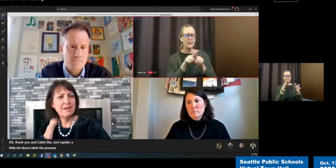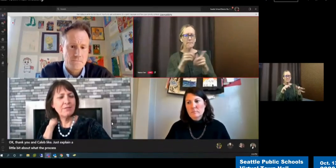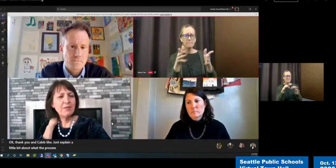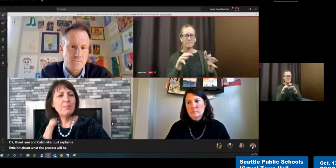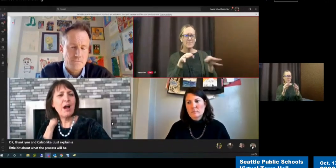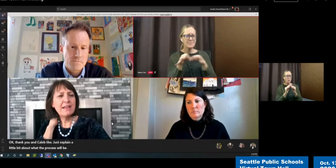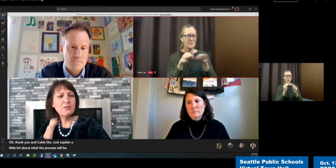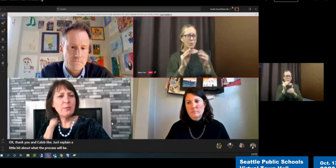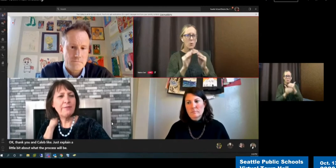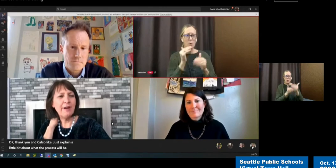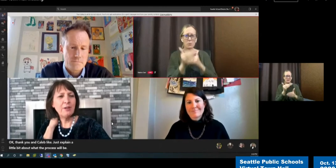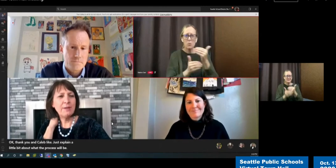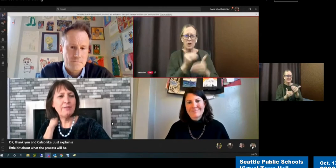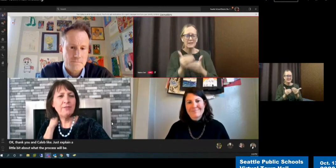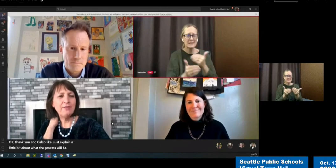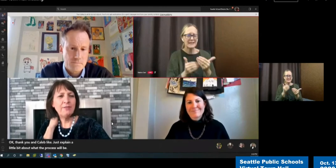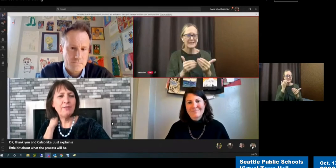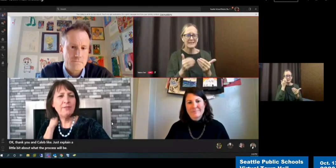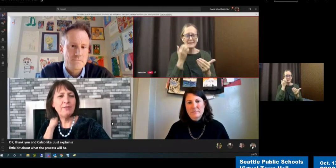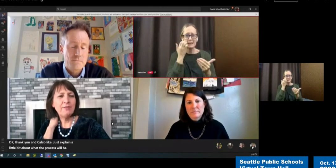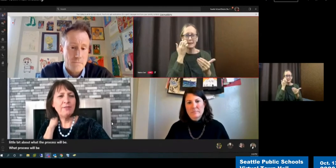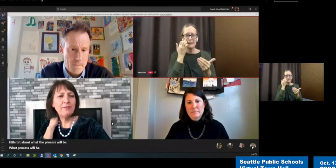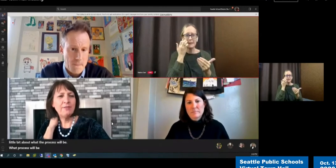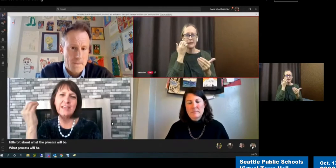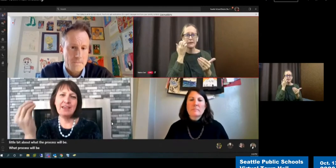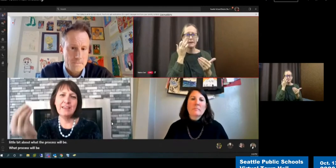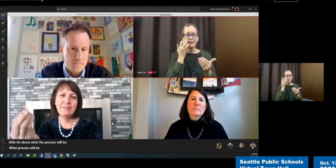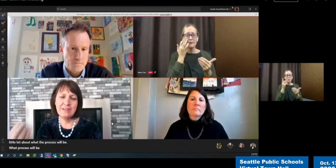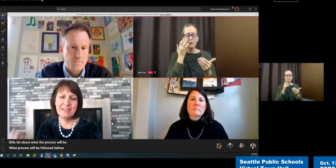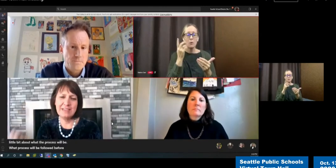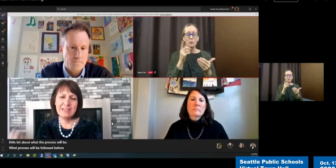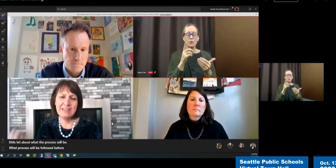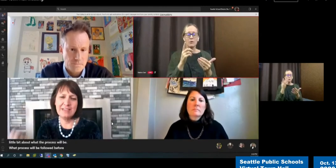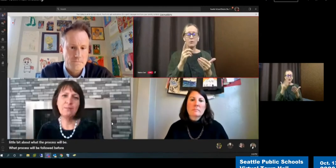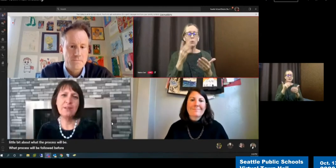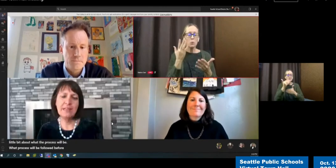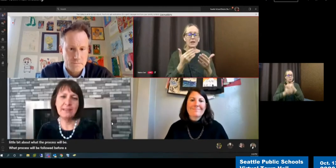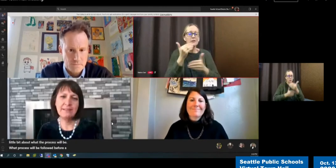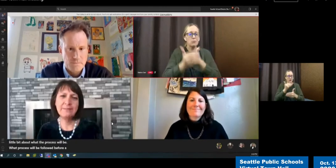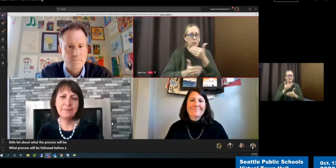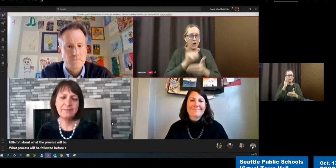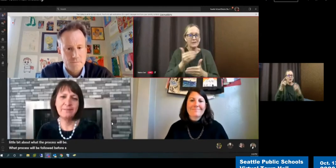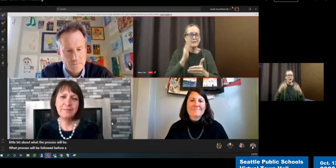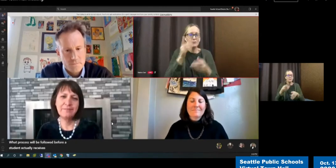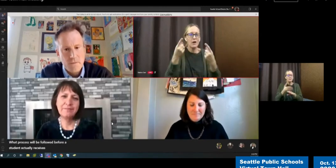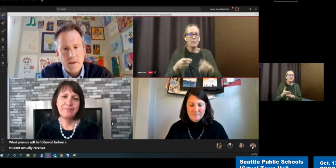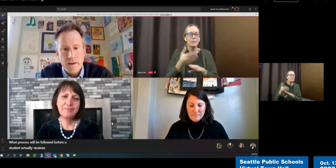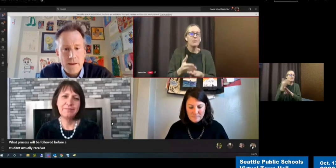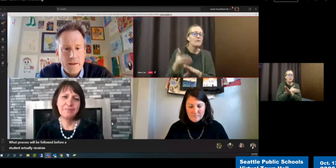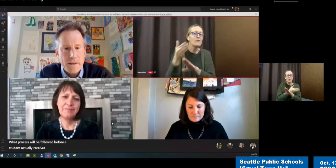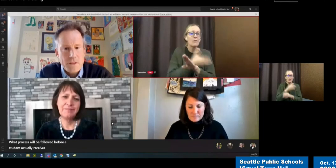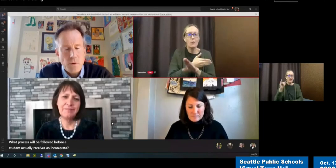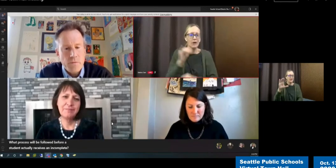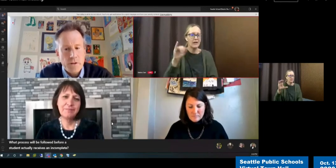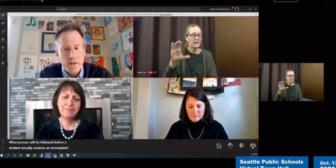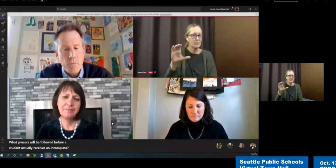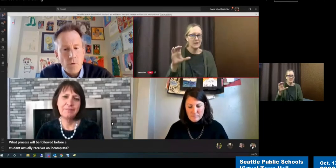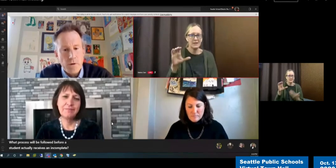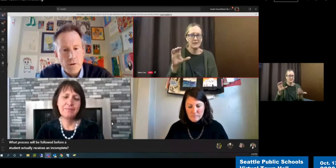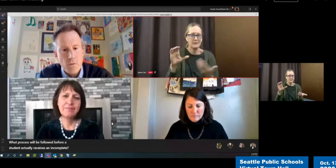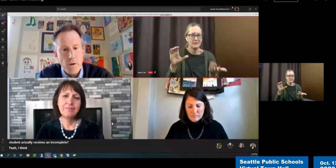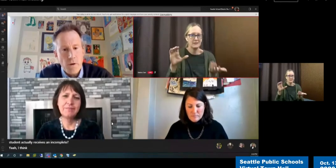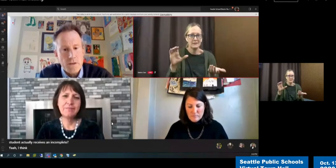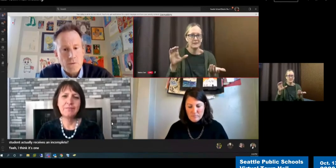What process will be followed before a student actually receives an incomplete? Yeah, I think it's one of the really